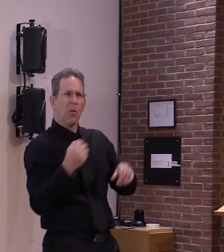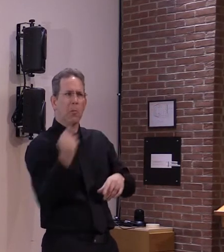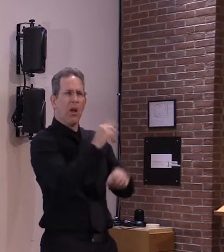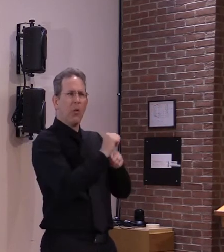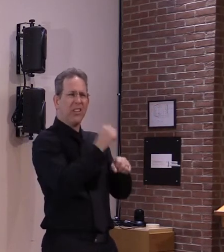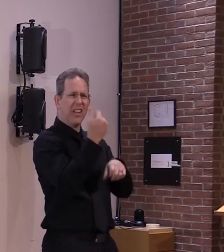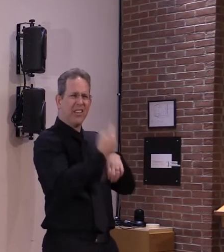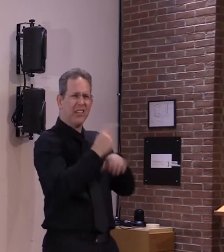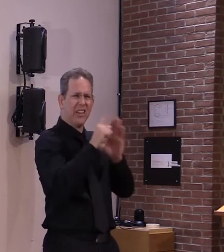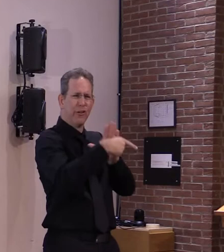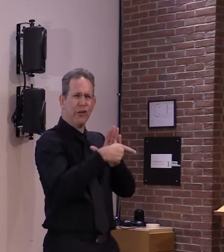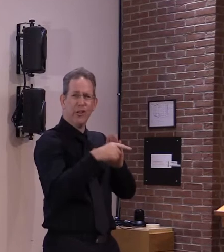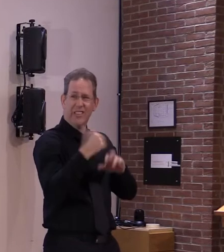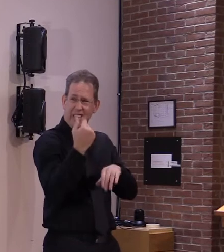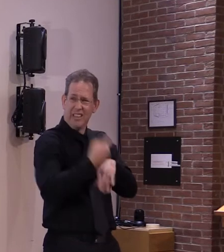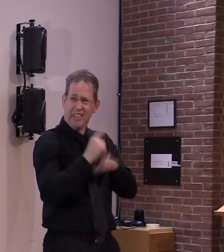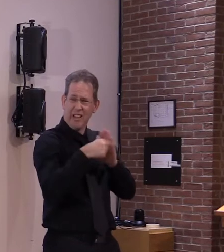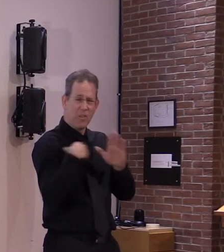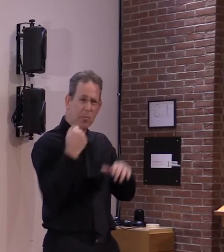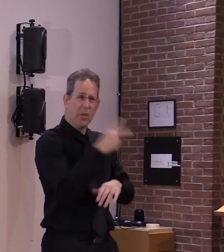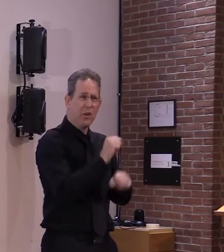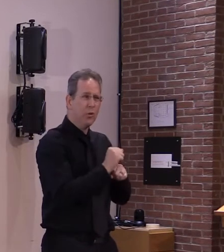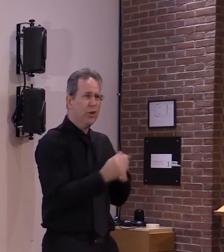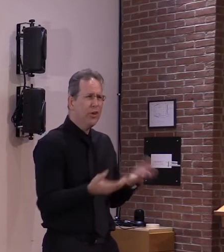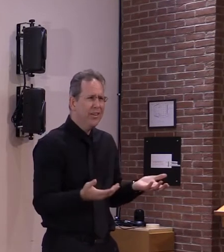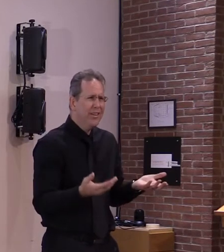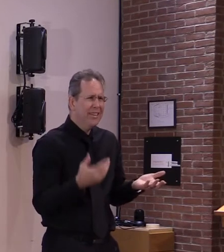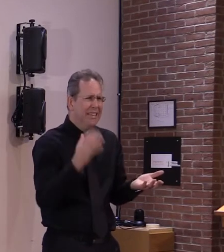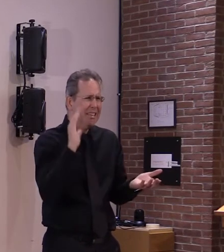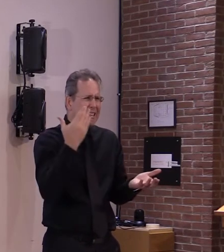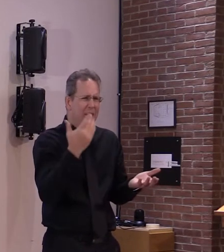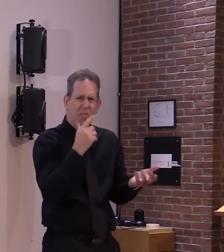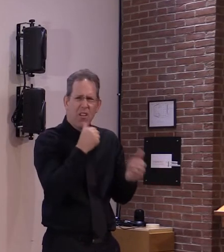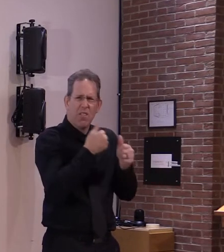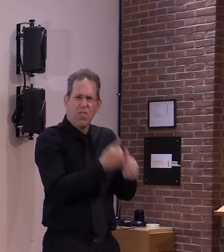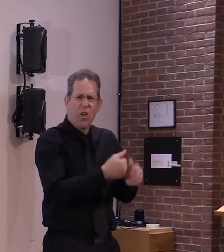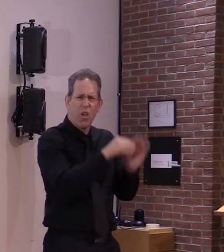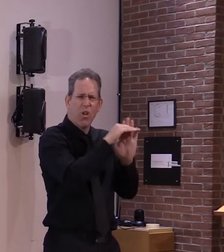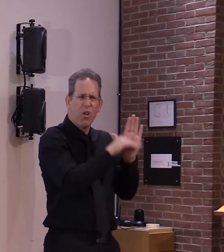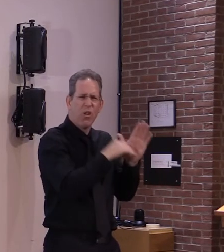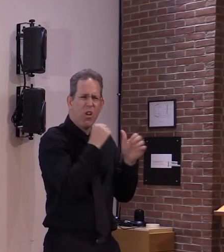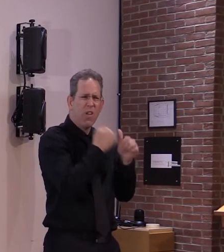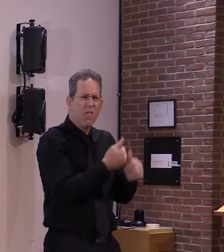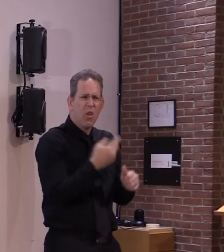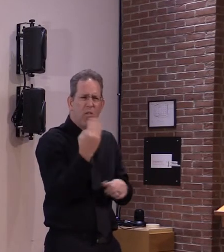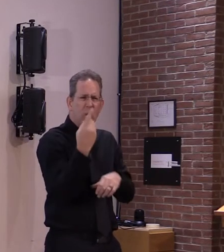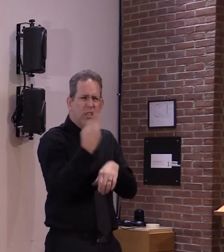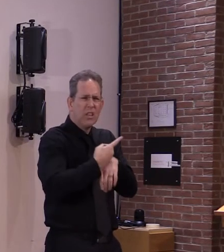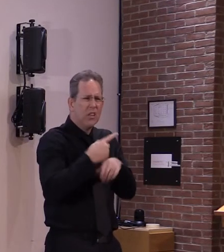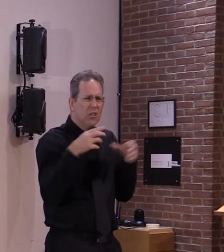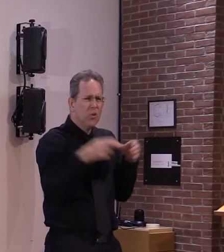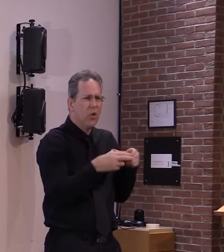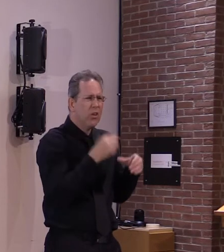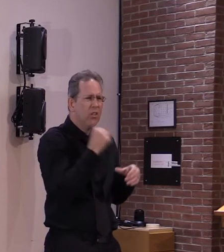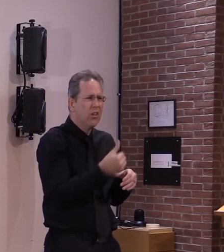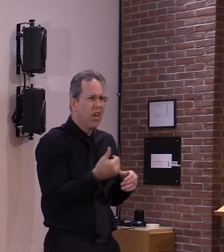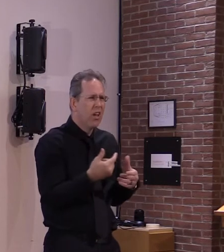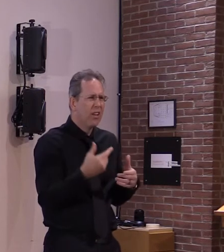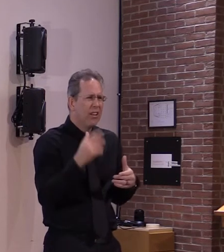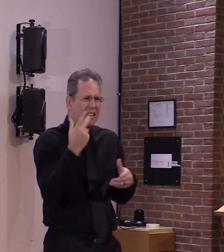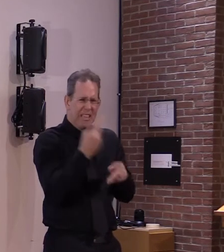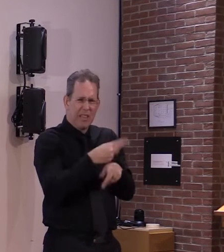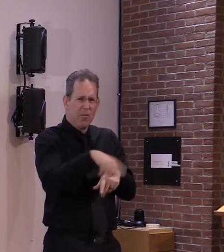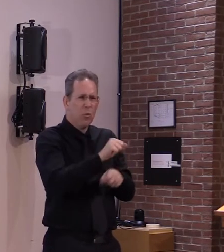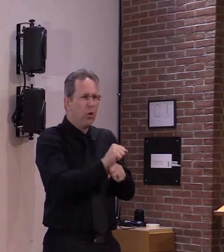if it doesn't how does the state ensure that workers are really kept out of the workforce uh long